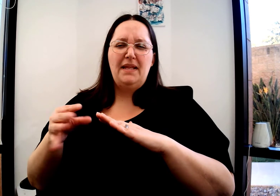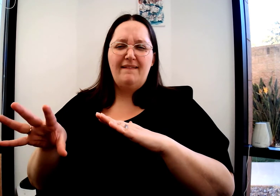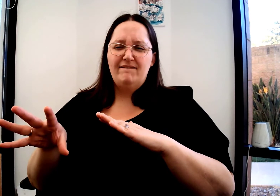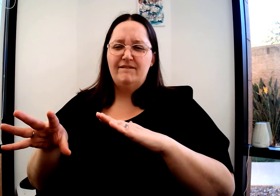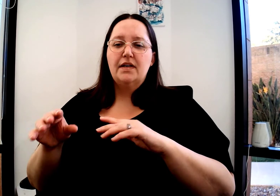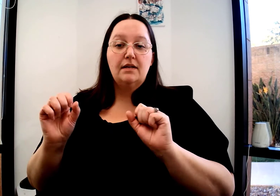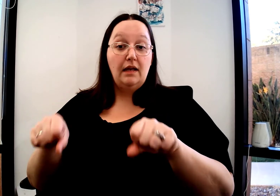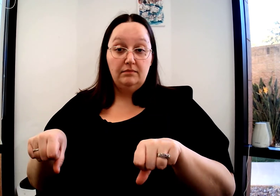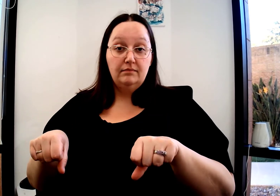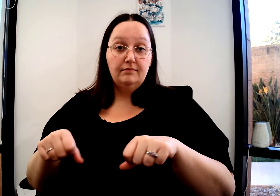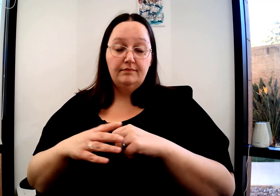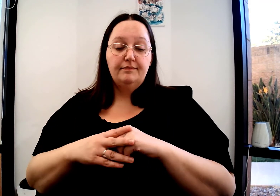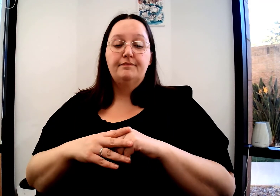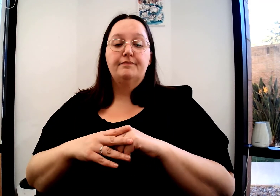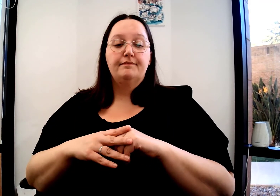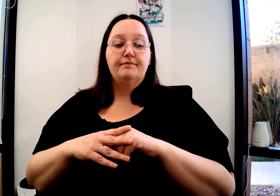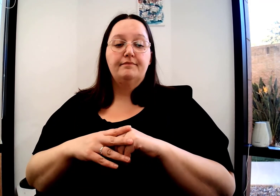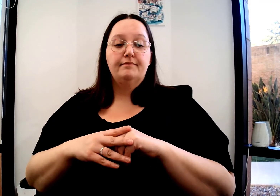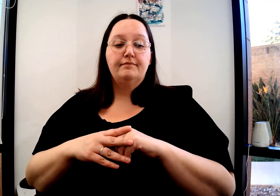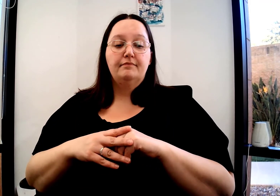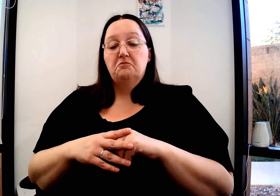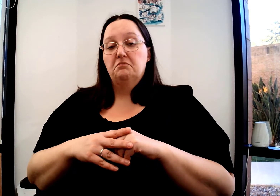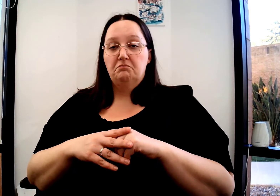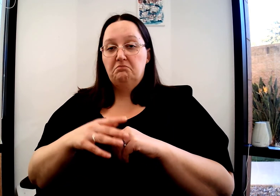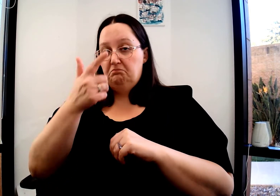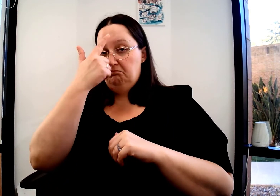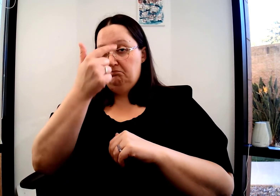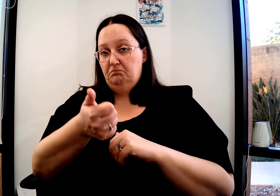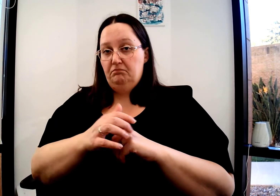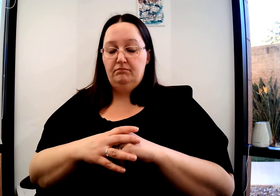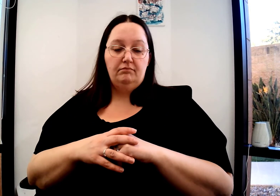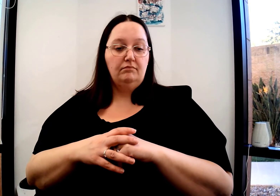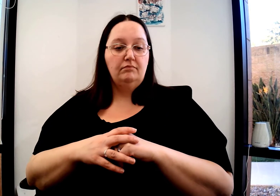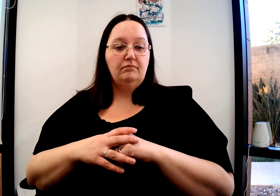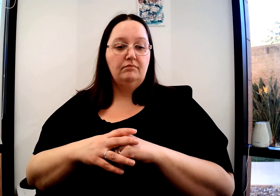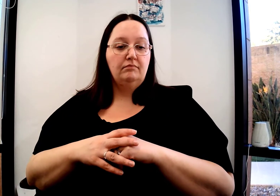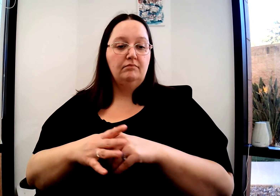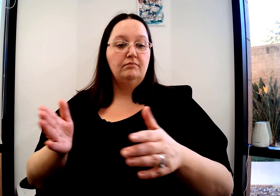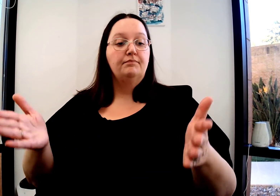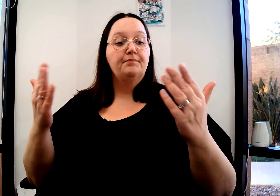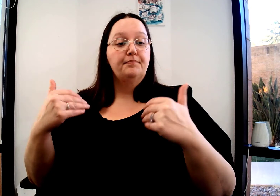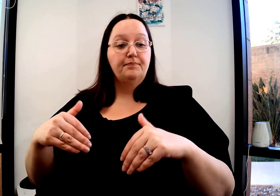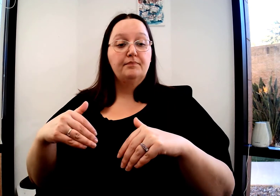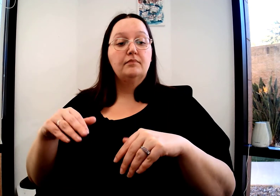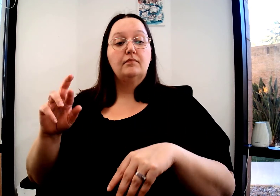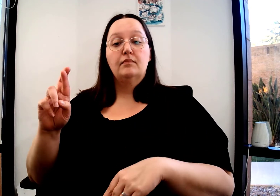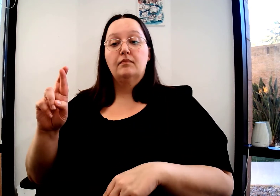You'll see some people say pensive, which is doable as well. It's up to you. Use the math morpheme you like.